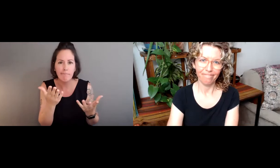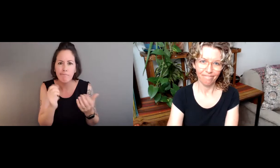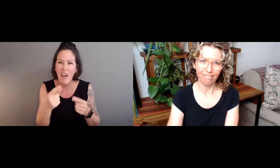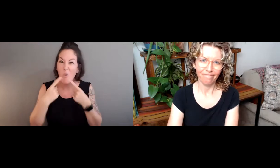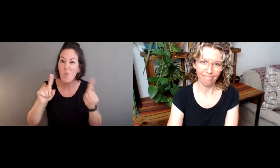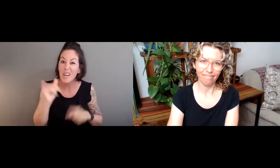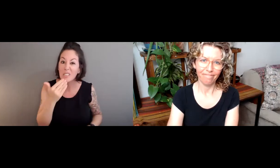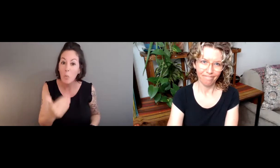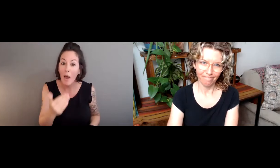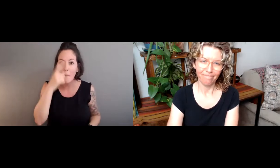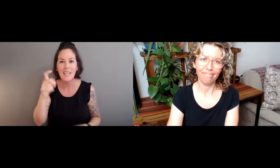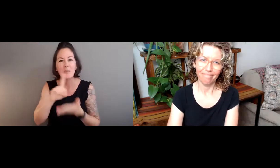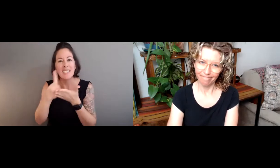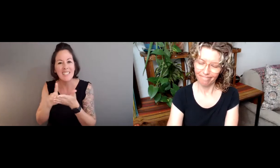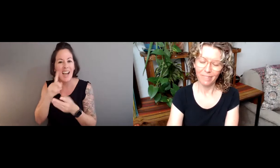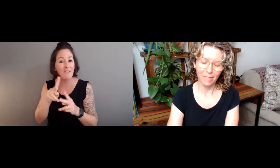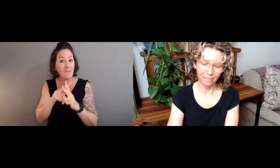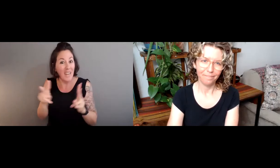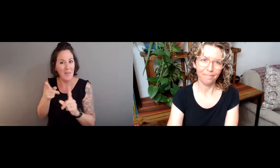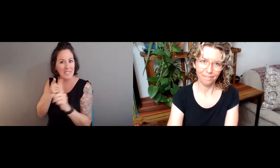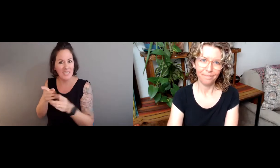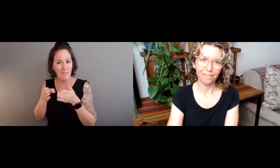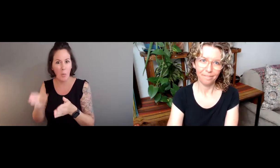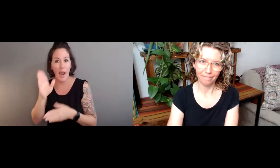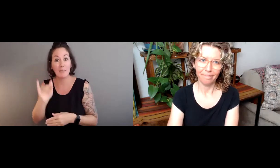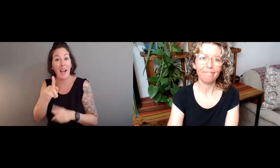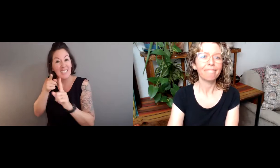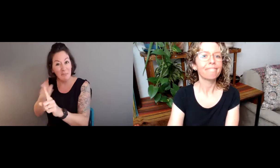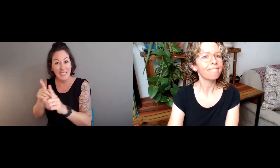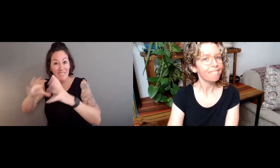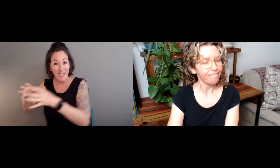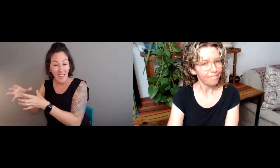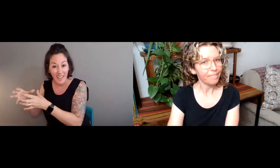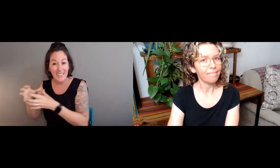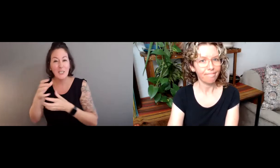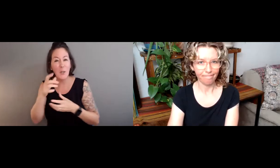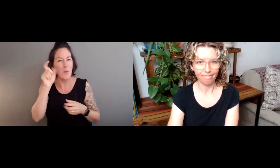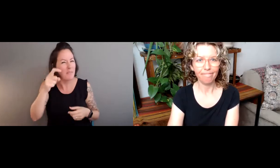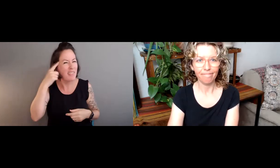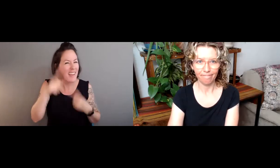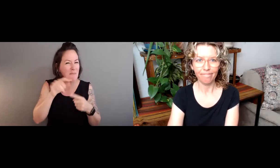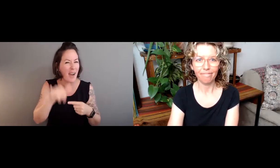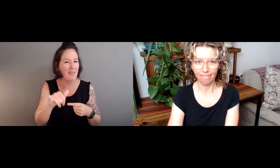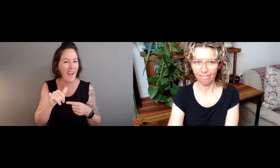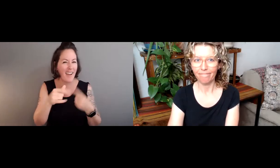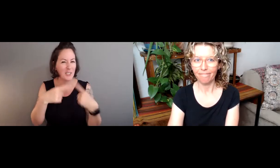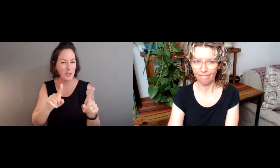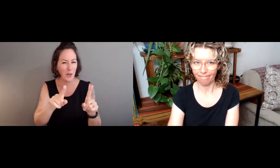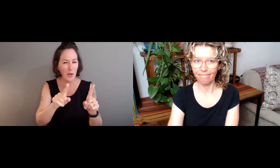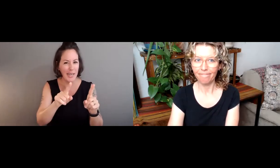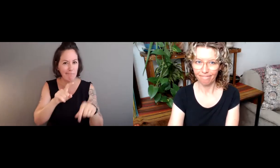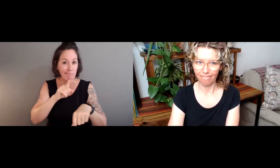But at the same time, maybe using it for something else is not going to work as well because it was designed very specifically by a specific group of people